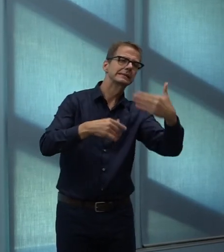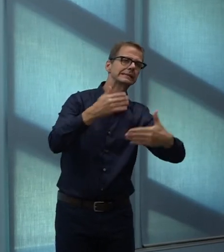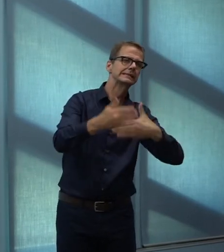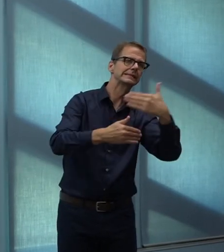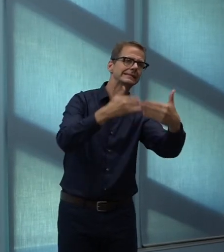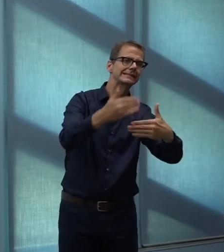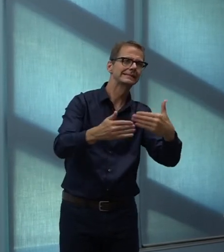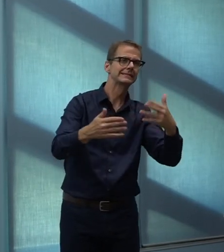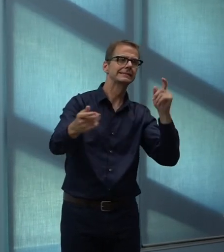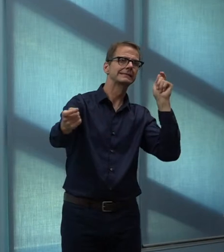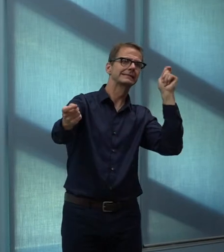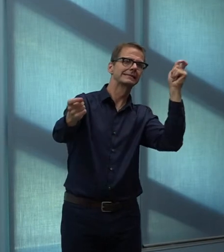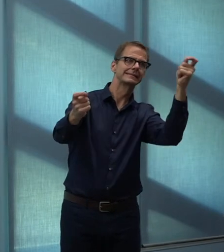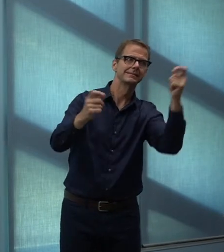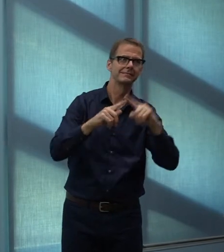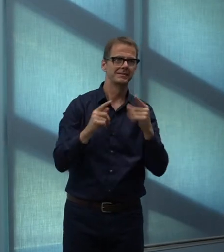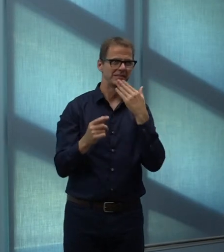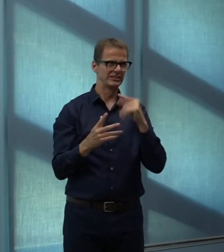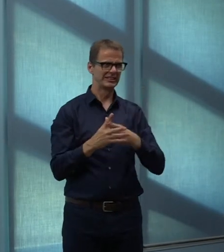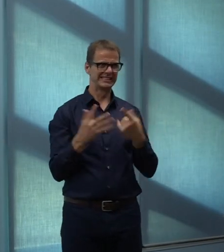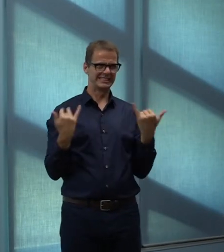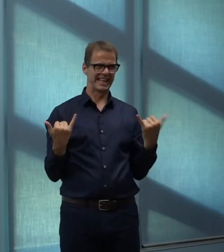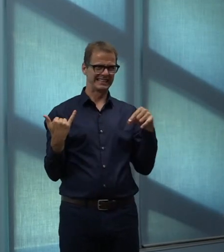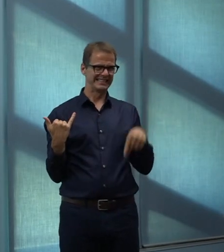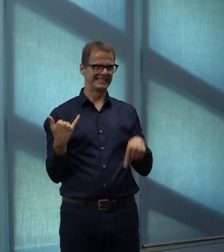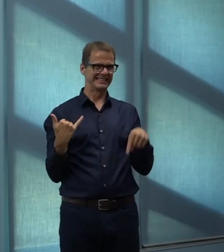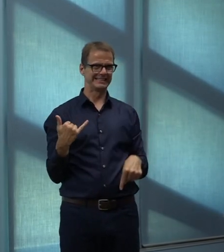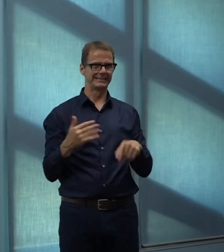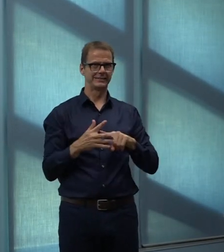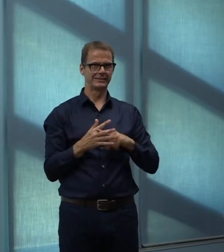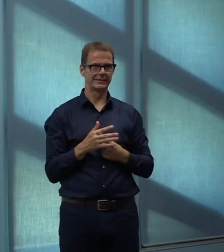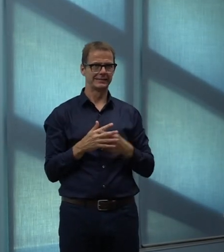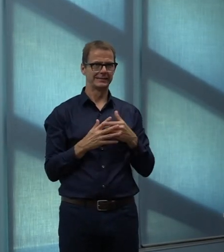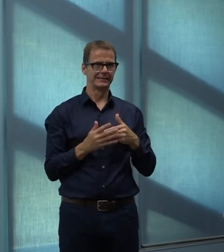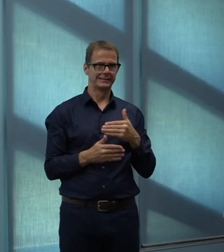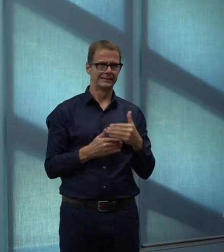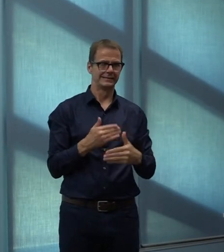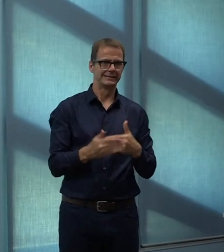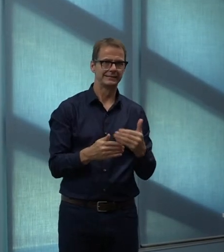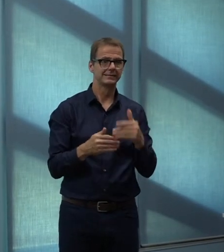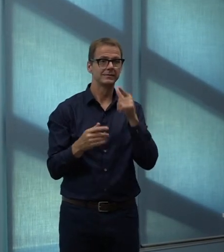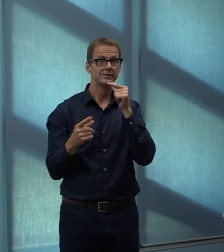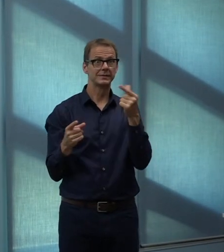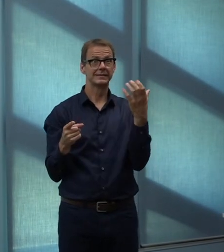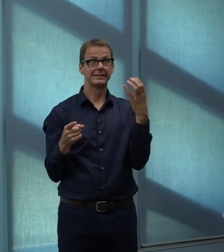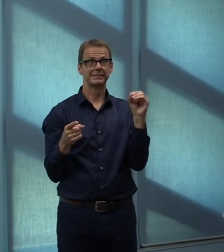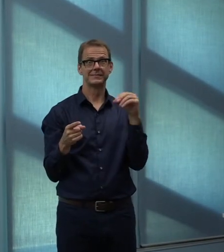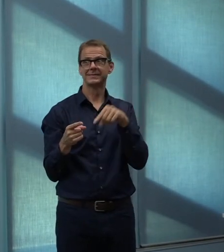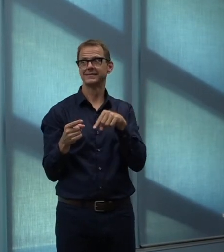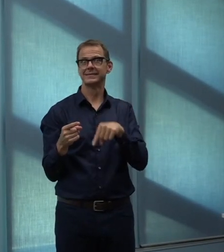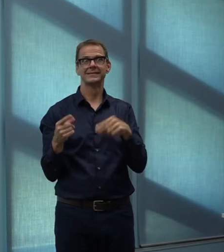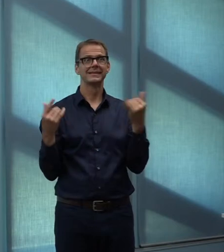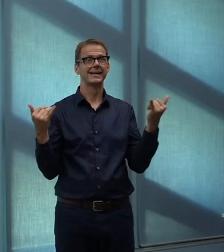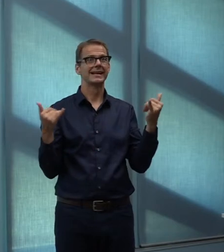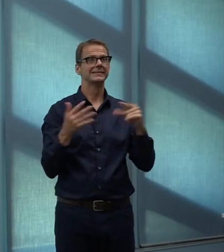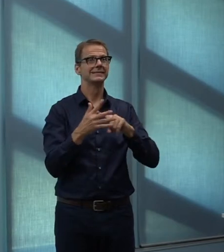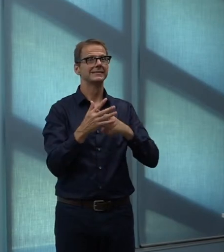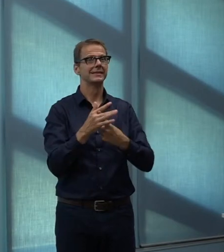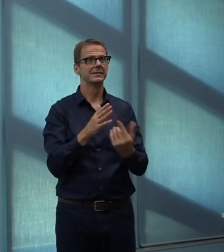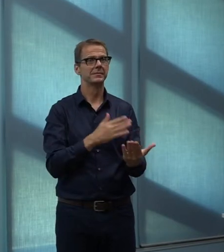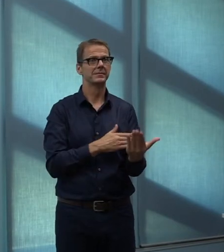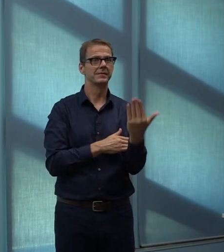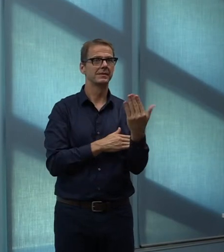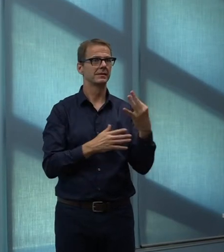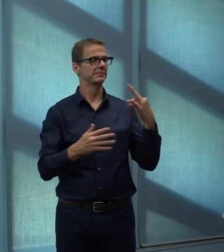But it will start right away with development permit applications that can come in this morning and and ask for something different than